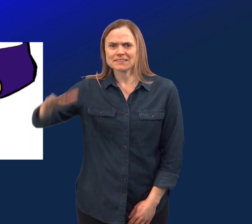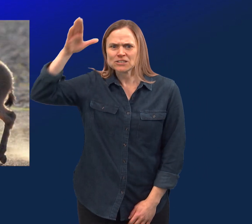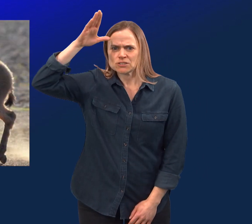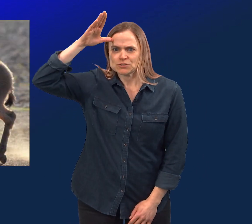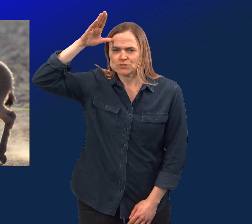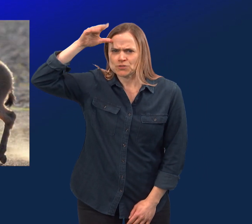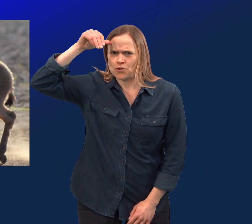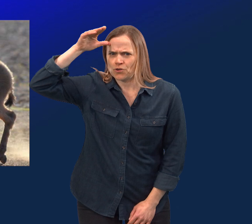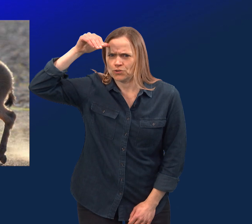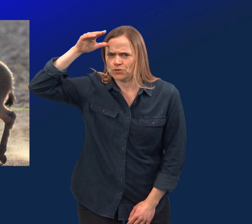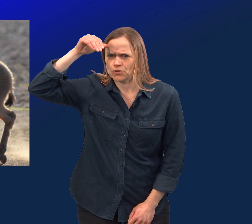Donkey